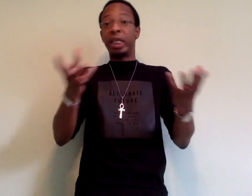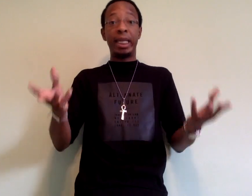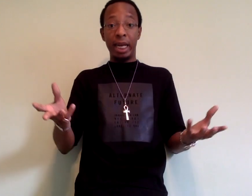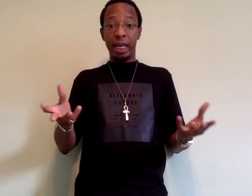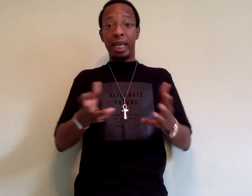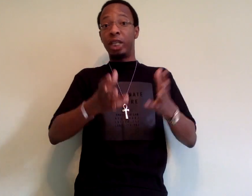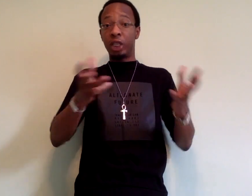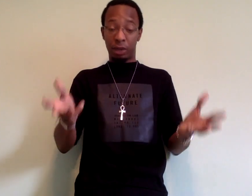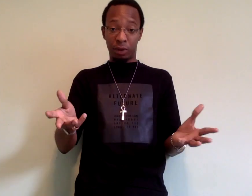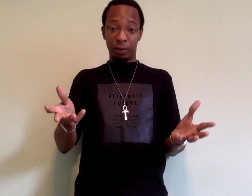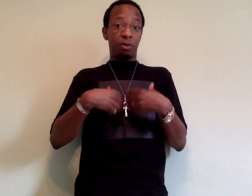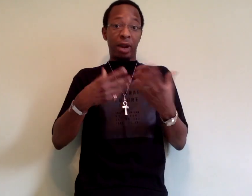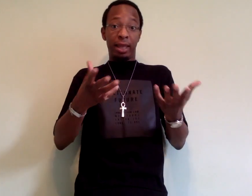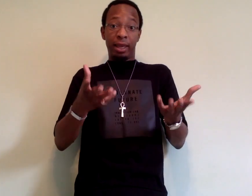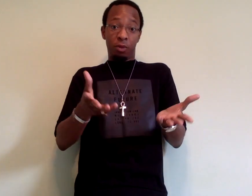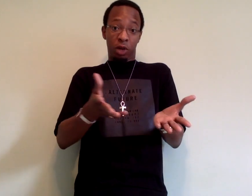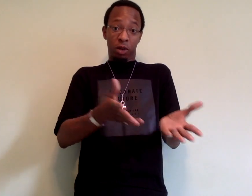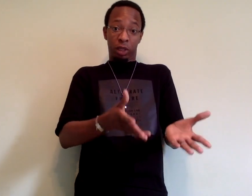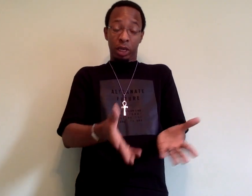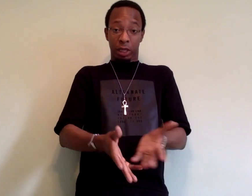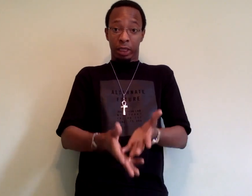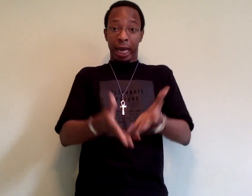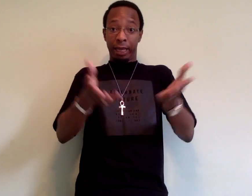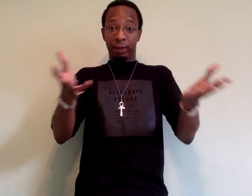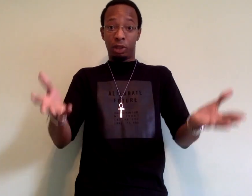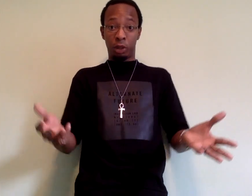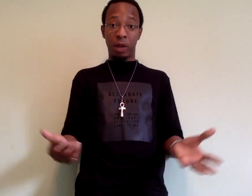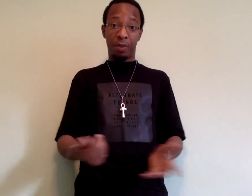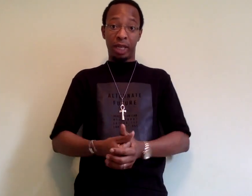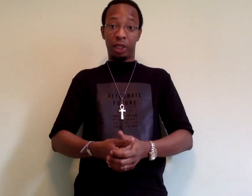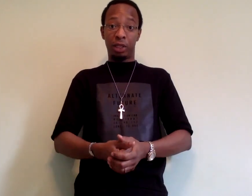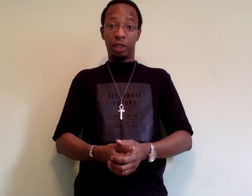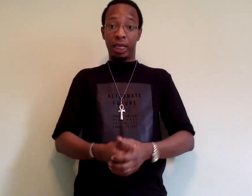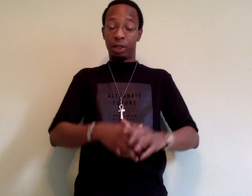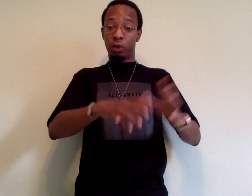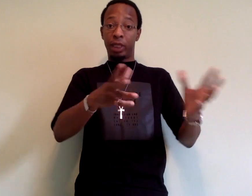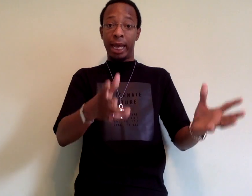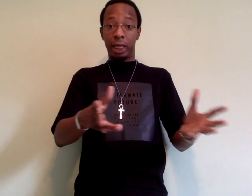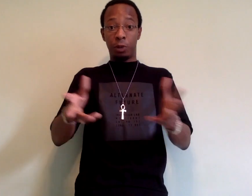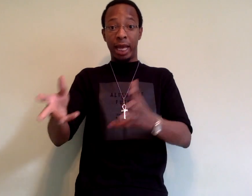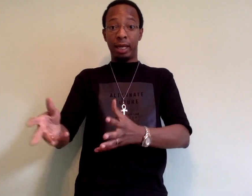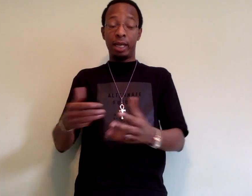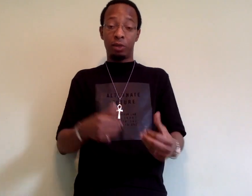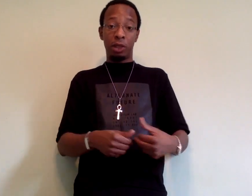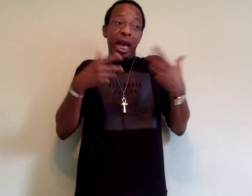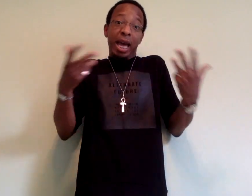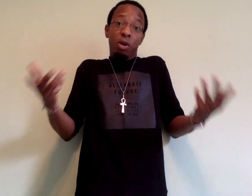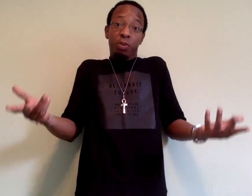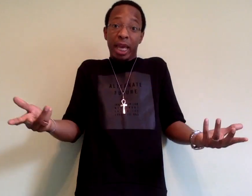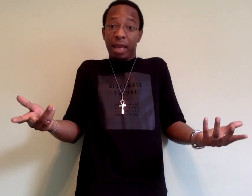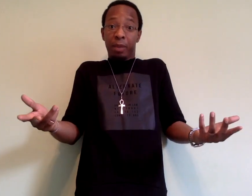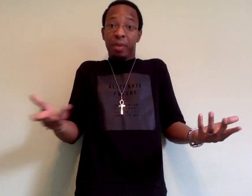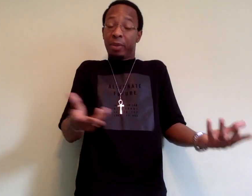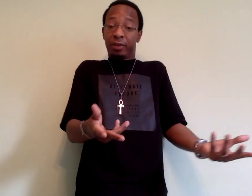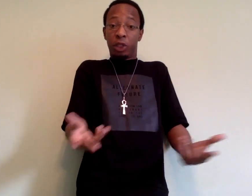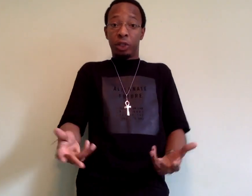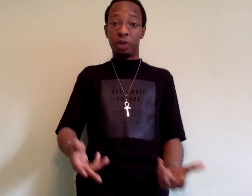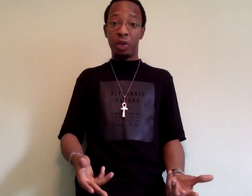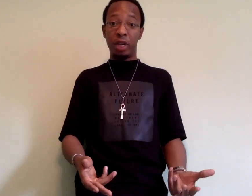identity in general. Frankly, when you consider the size of Jewish populations in the Jewish diaspora and in Israel, I don't blame members of the Jewish community